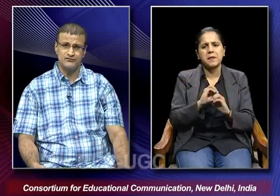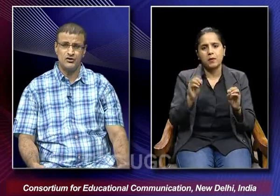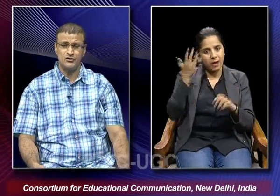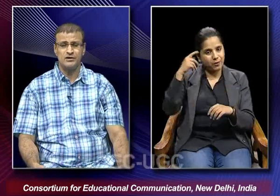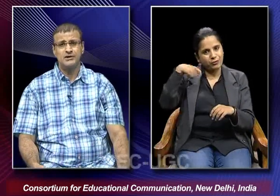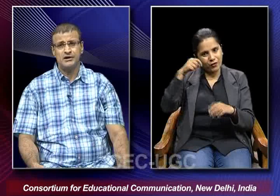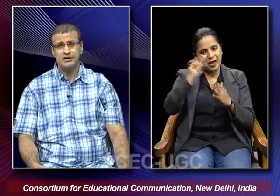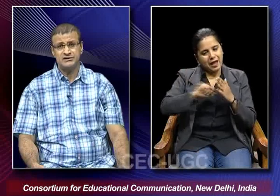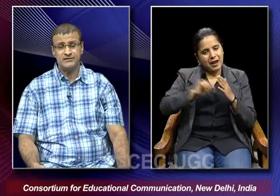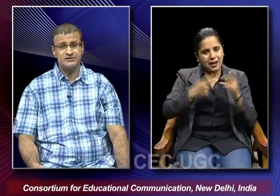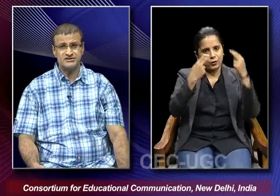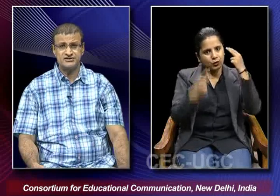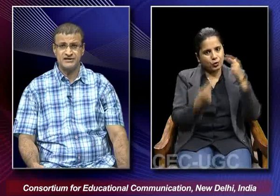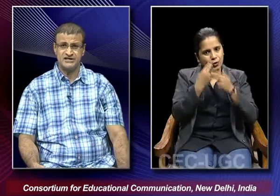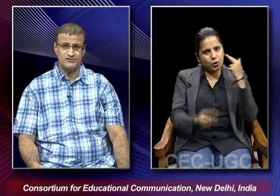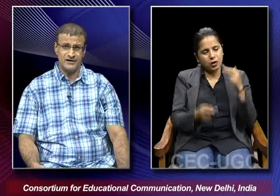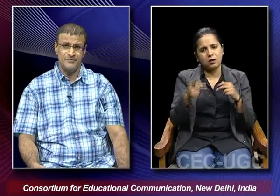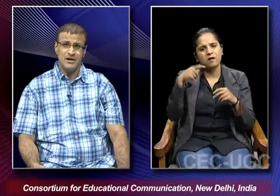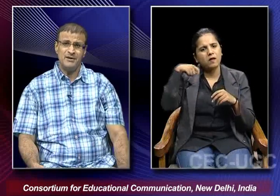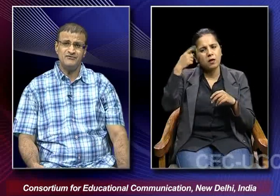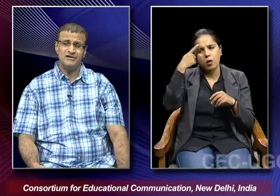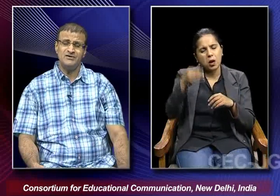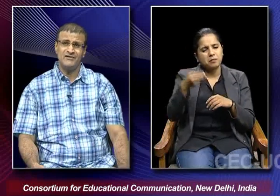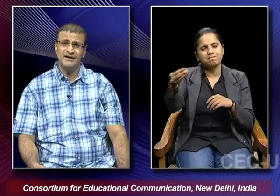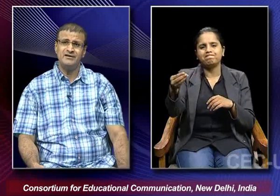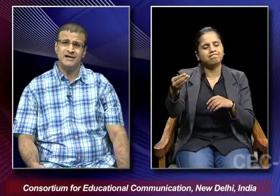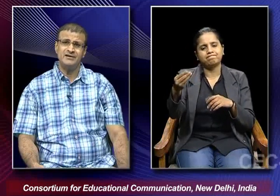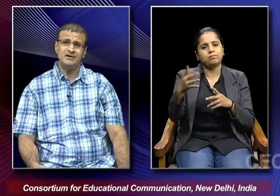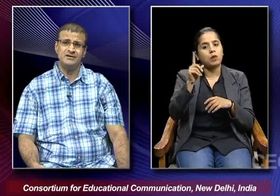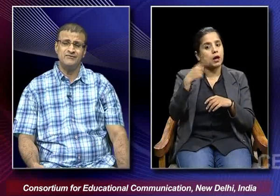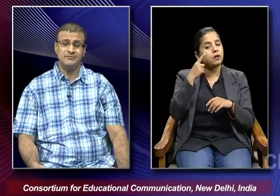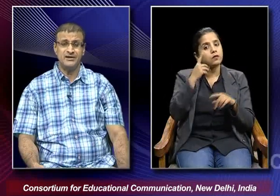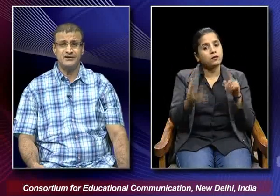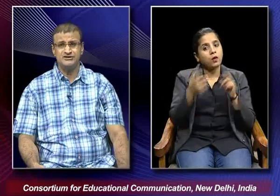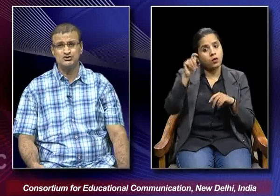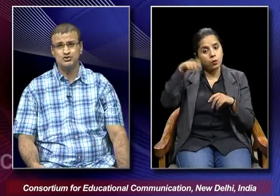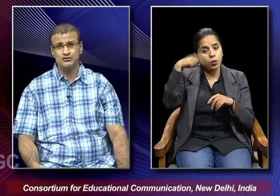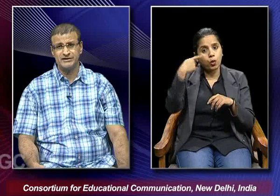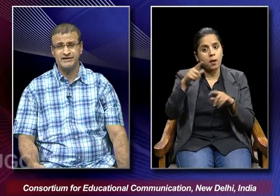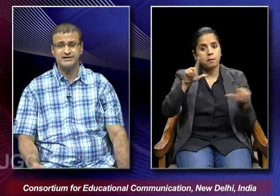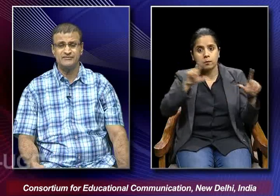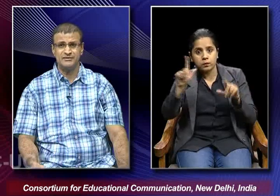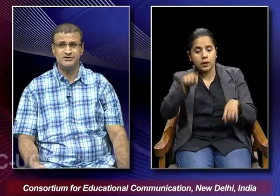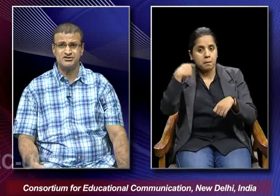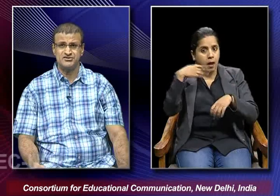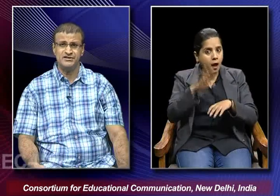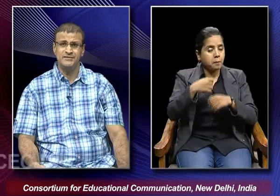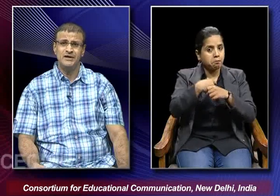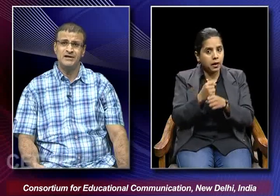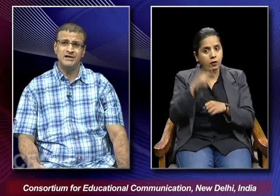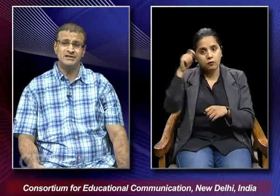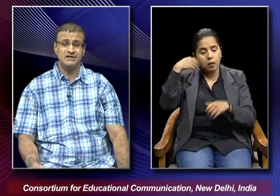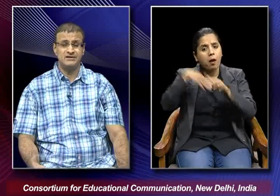for the film industry as well. But we find that the filmmakers, those who were there in the film industry,